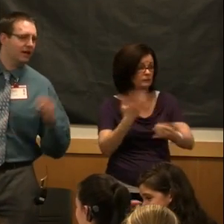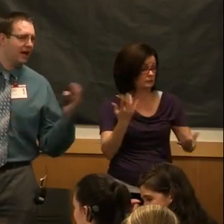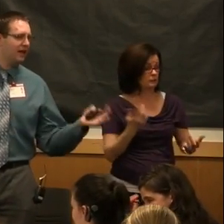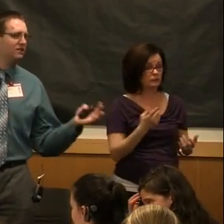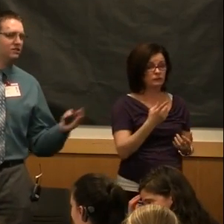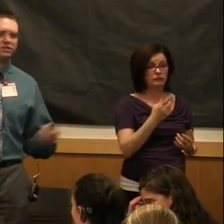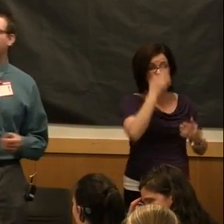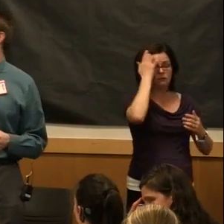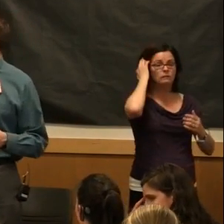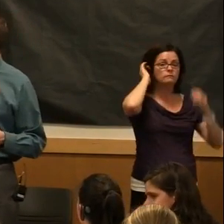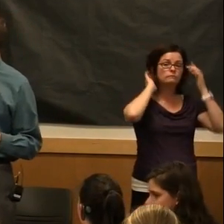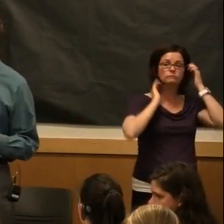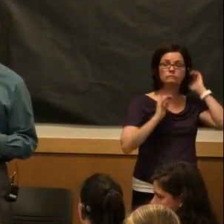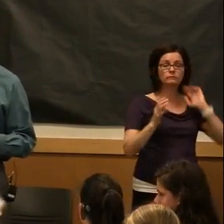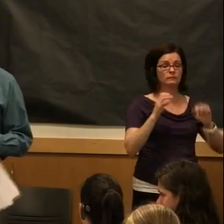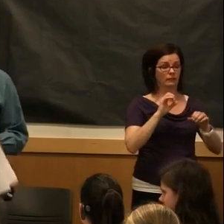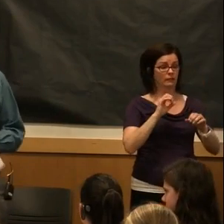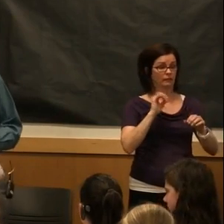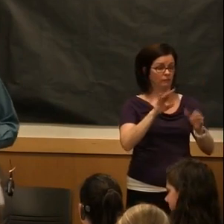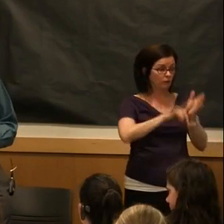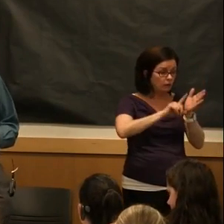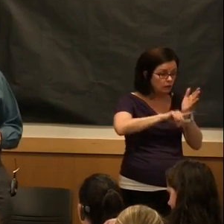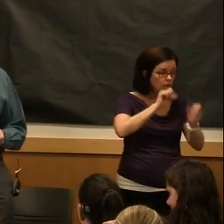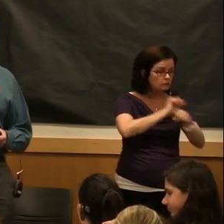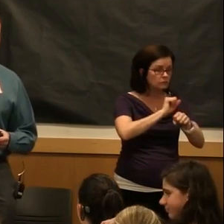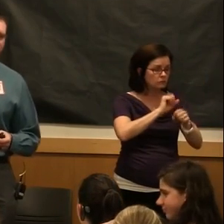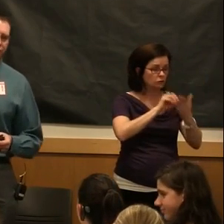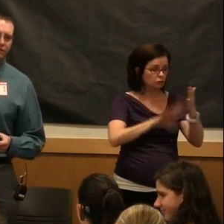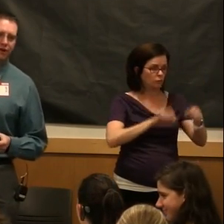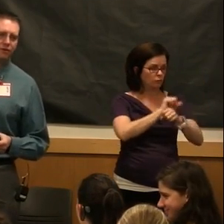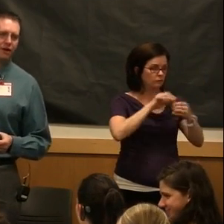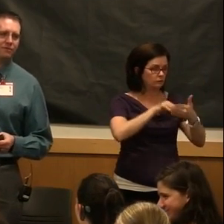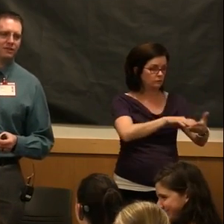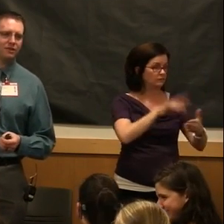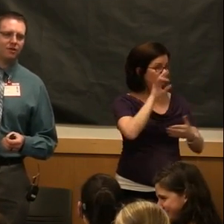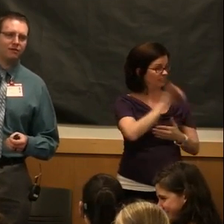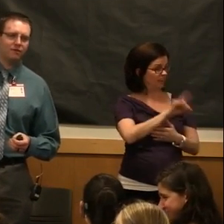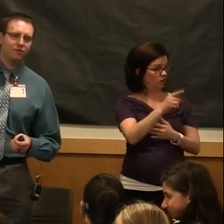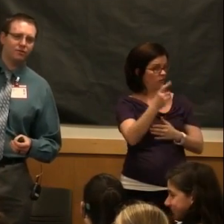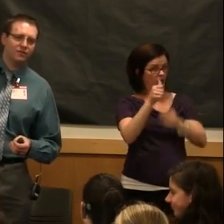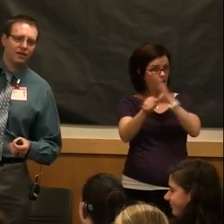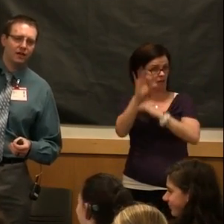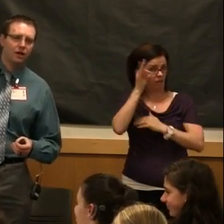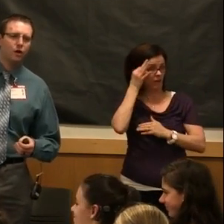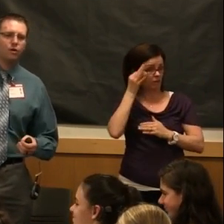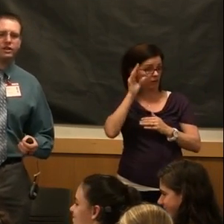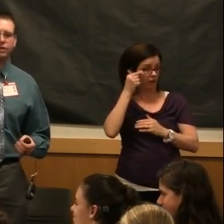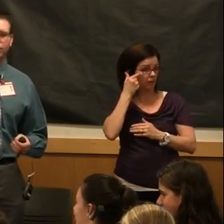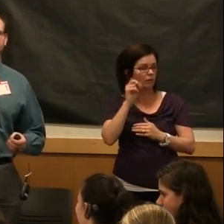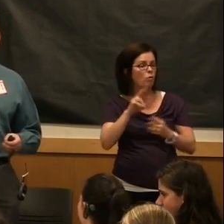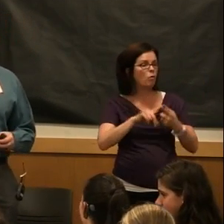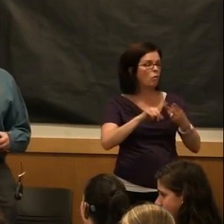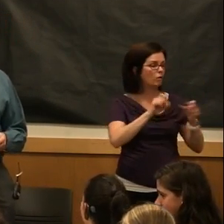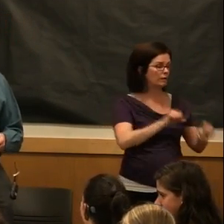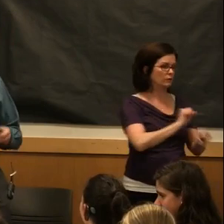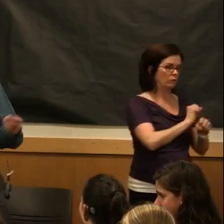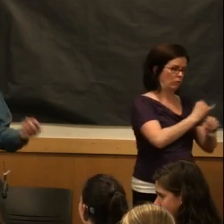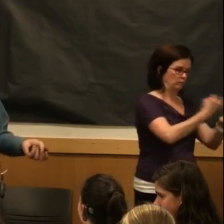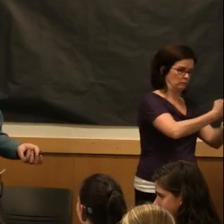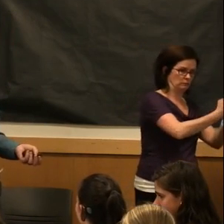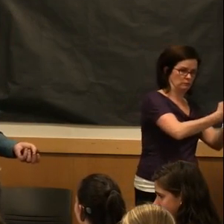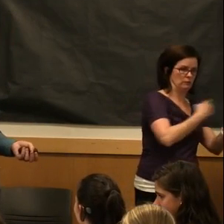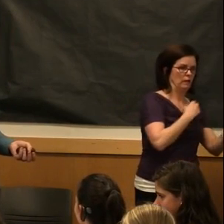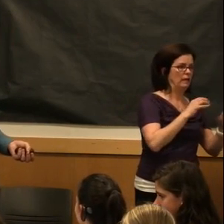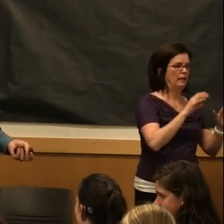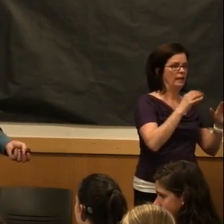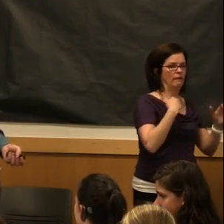as you're looking at student work study, you want to know, is it just through the federal government that they're offering work study, or can you work on campus through a